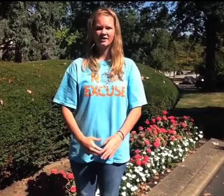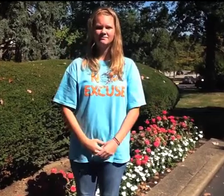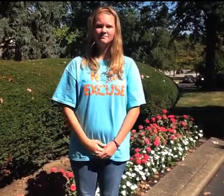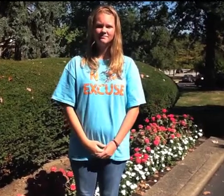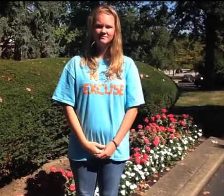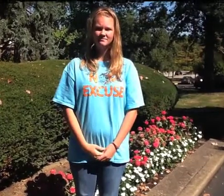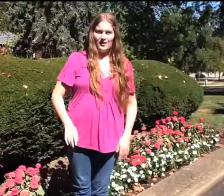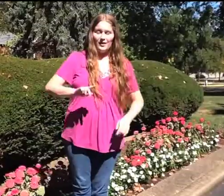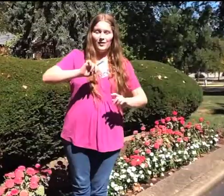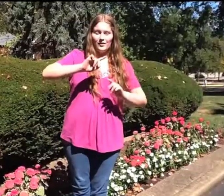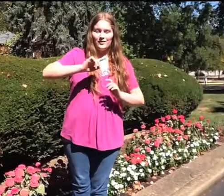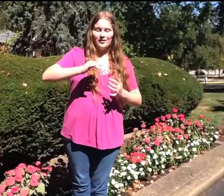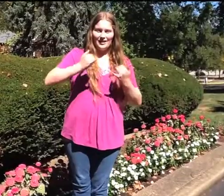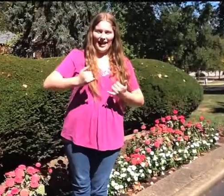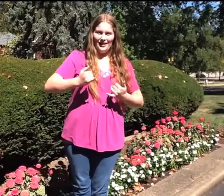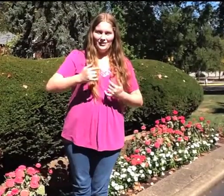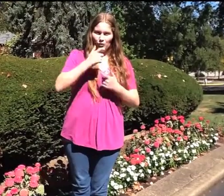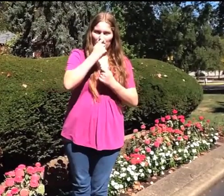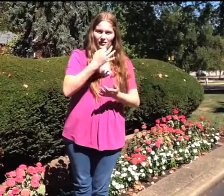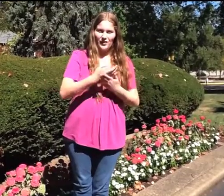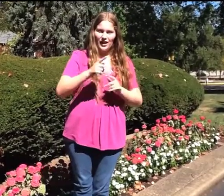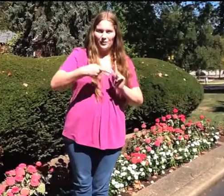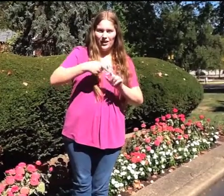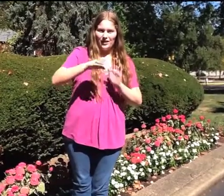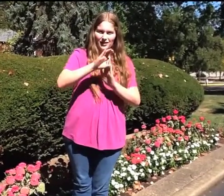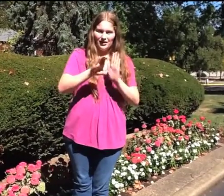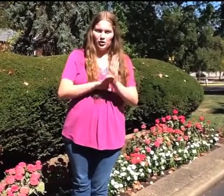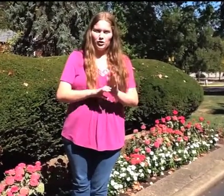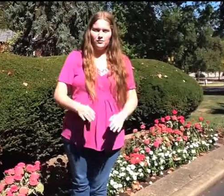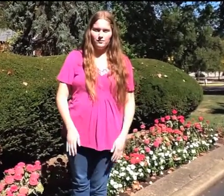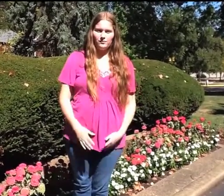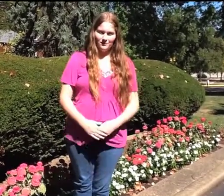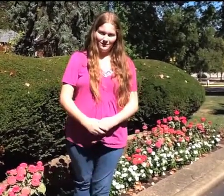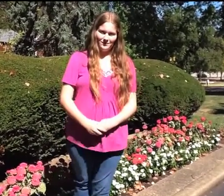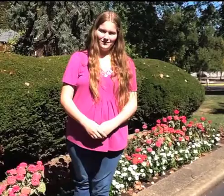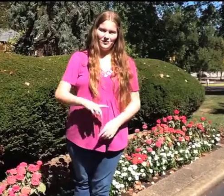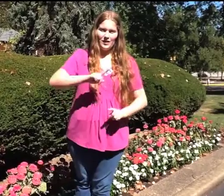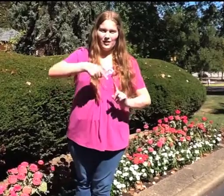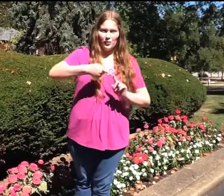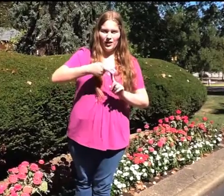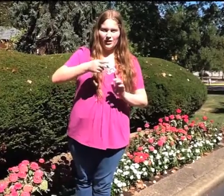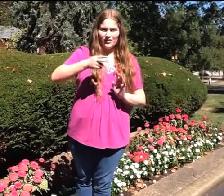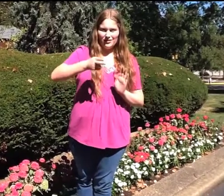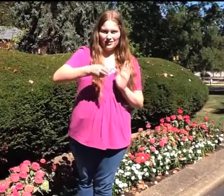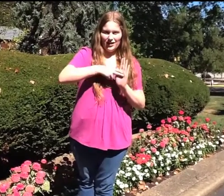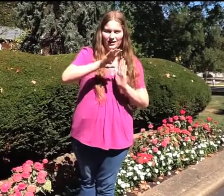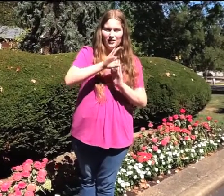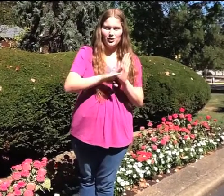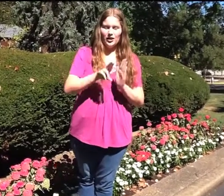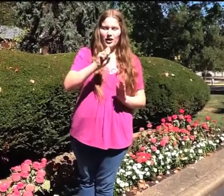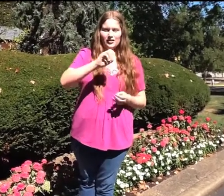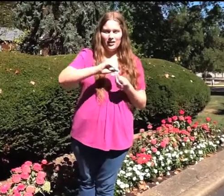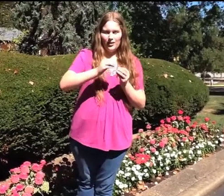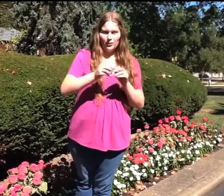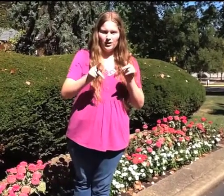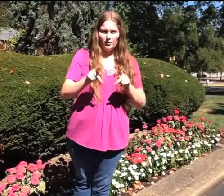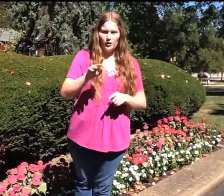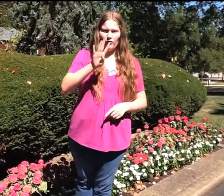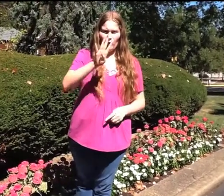ceremonies. Now we will share interesting facts about the Constitution. When the Constitution was signed, the United States population was 4